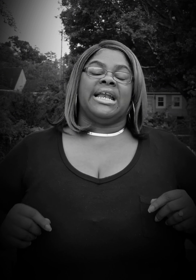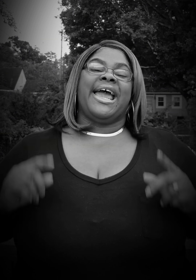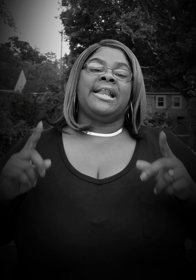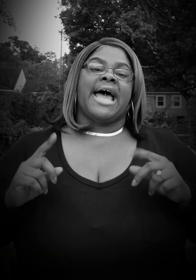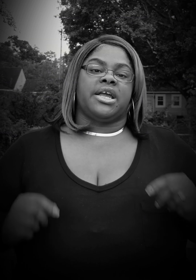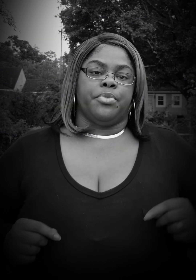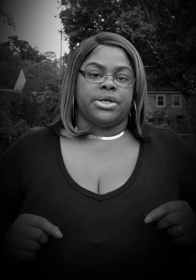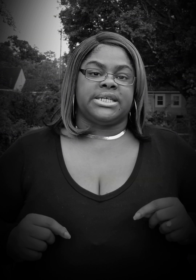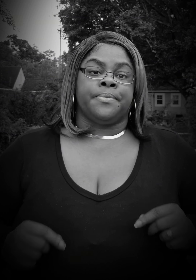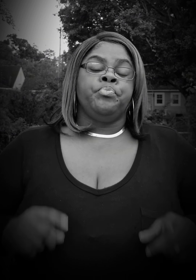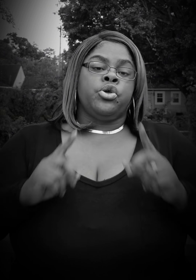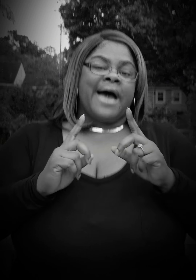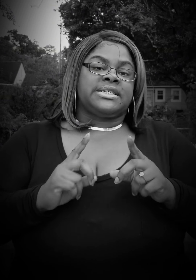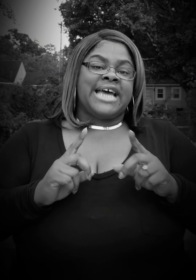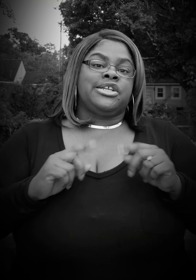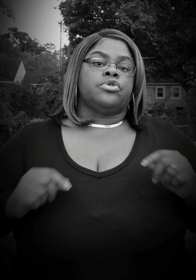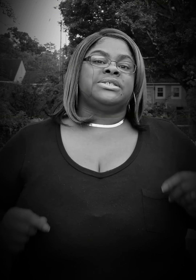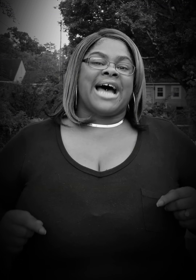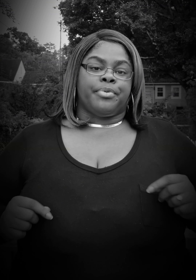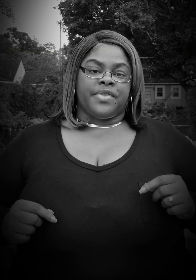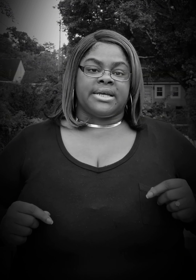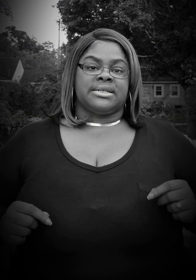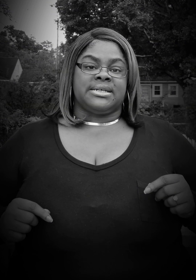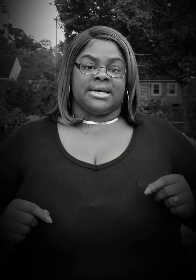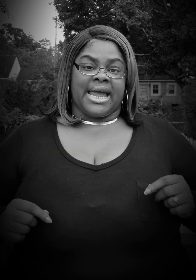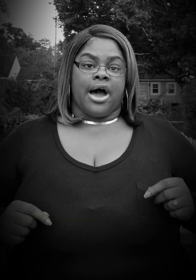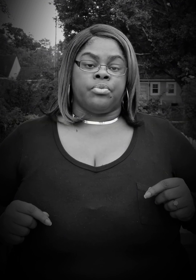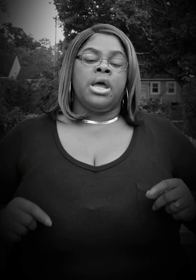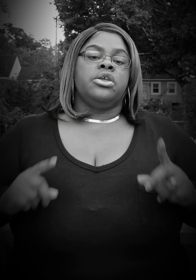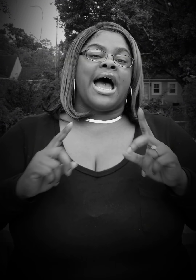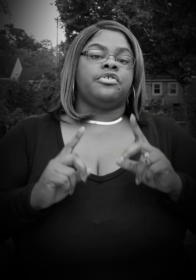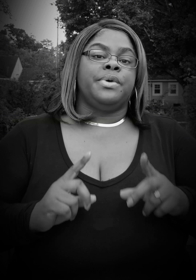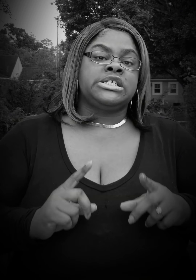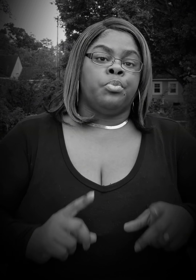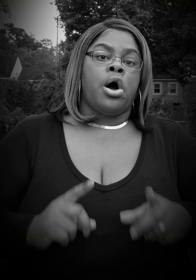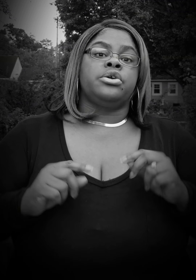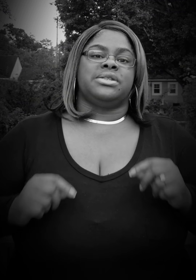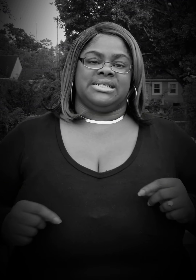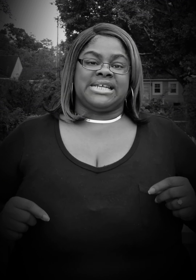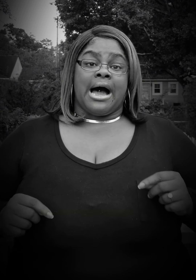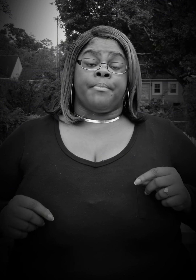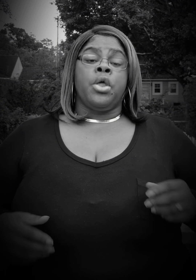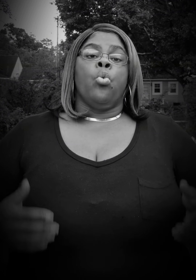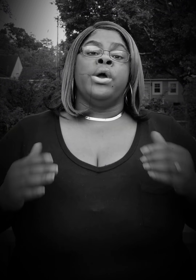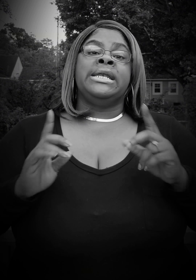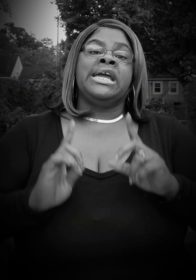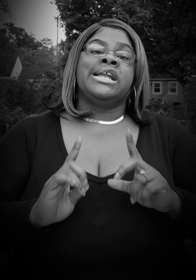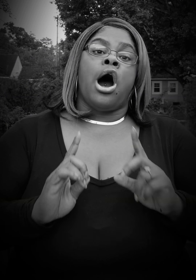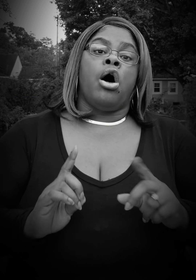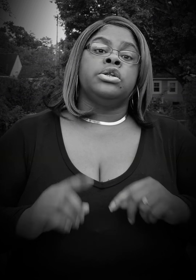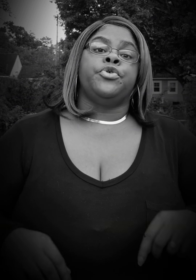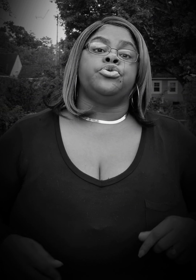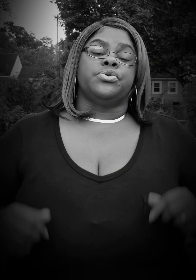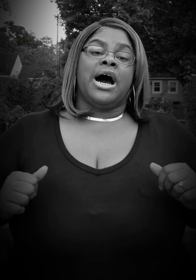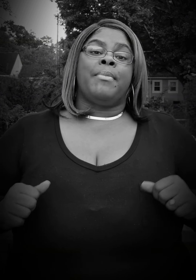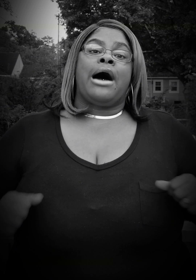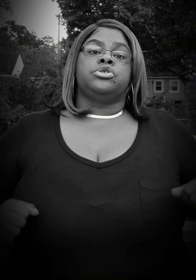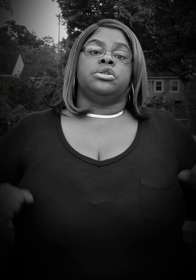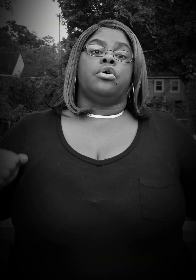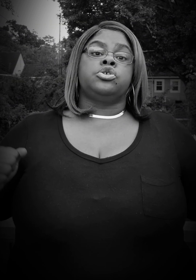in that community. You have to take those type of things into account. You have to be smarter this time. We need all of you to come out to those